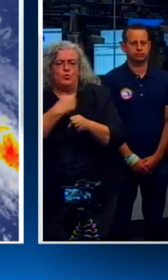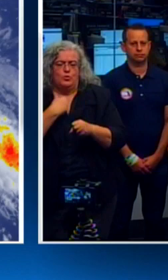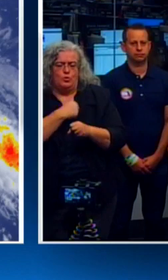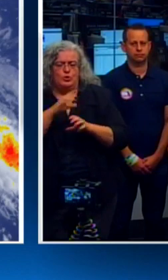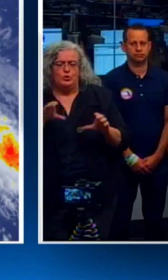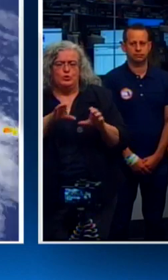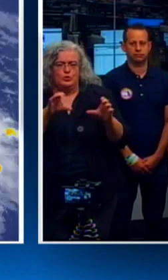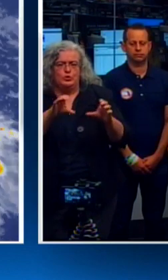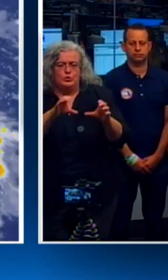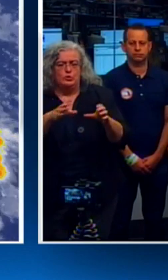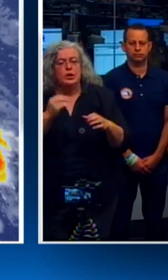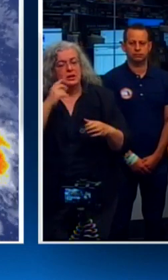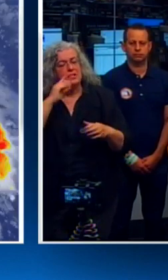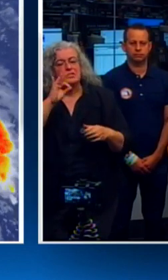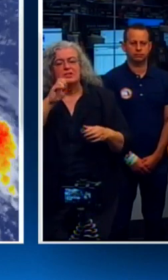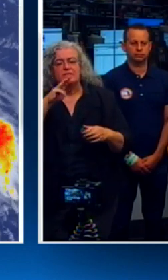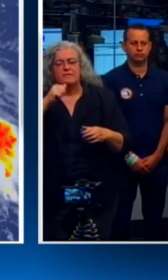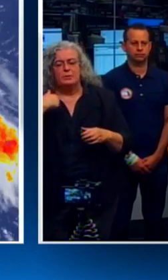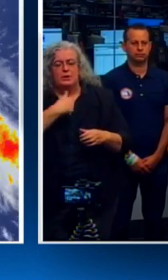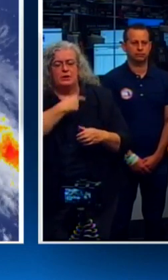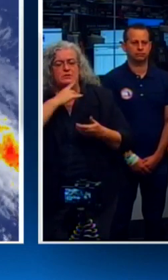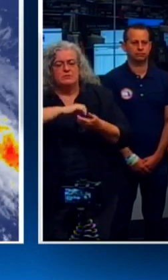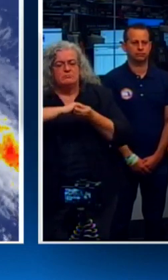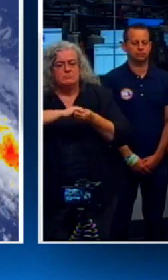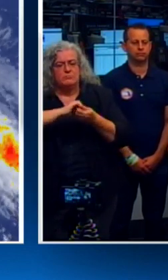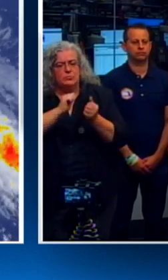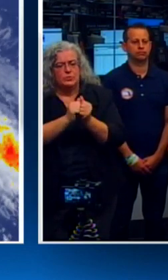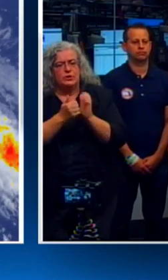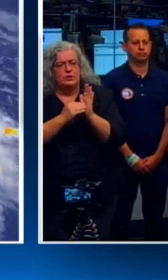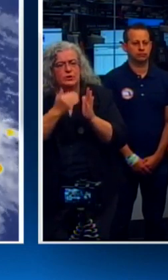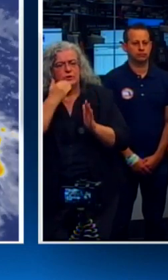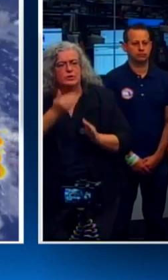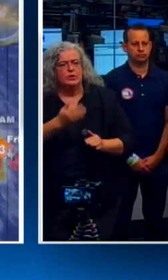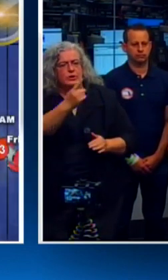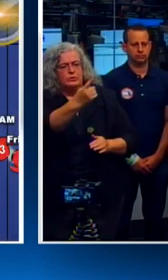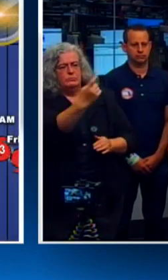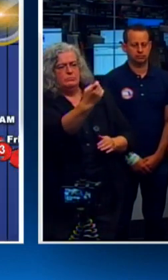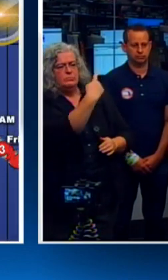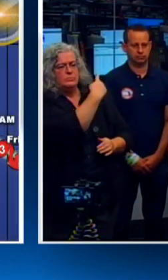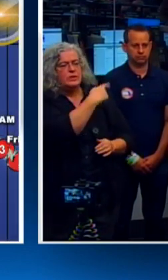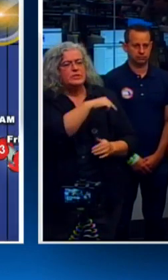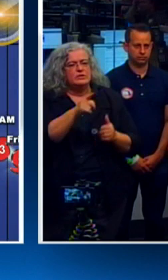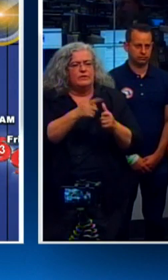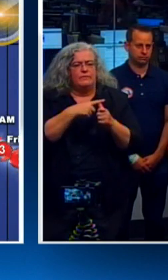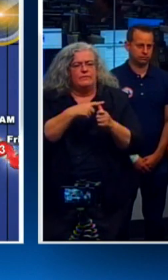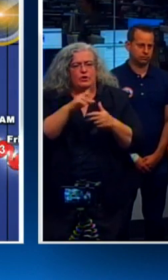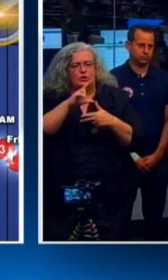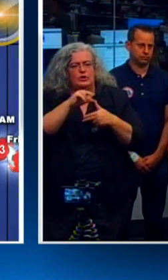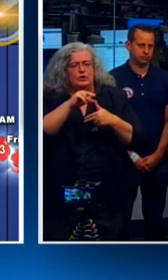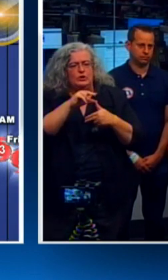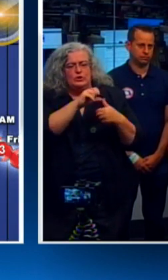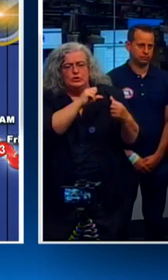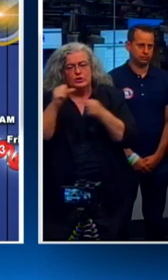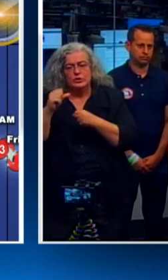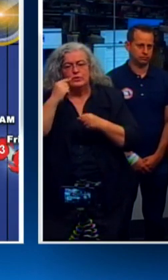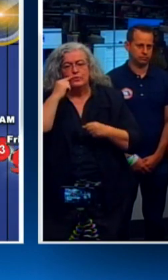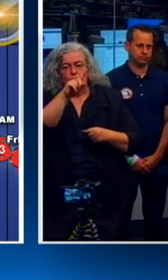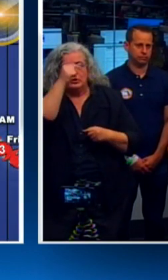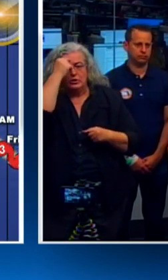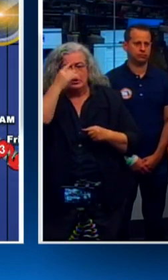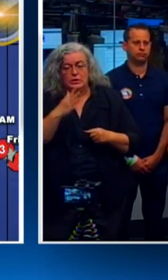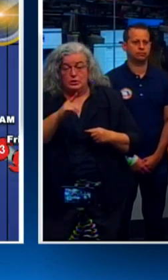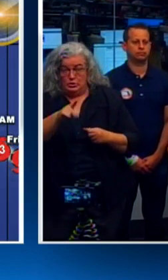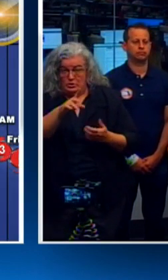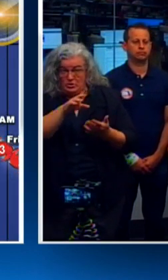I think we'll be able to work constructively together. Governor, this is your first major hurricane as governor, and I'm wondering if there was much of a learning curve for you going